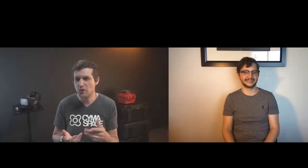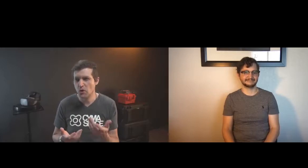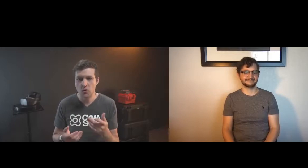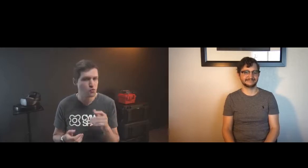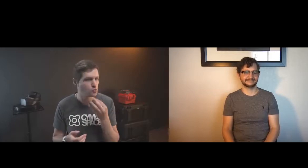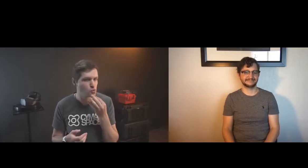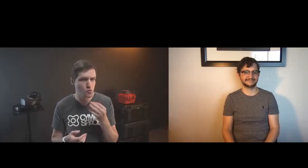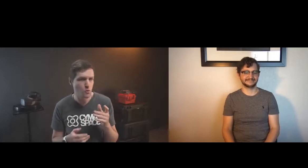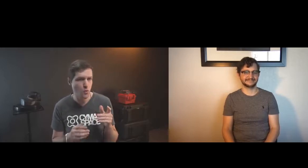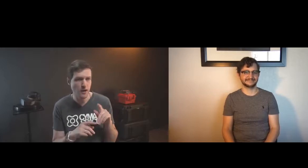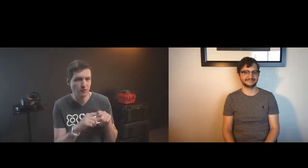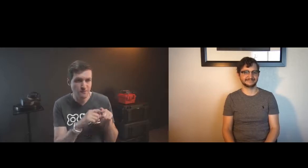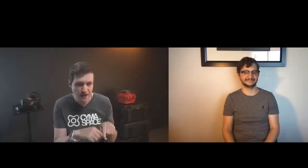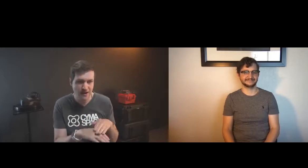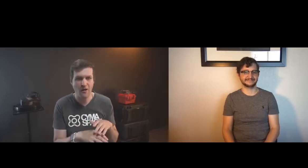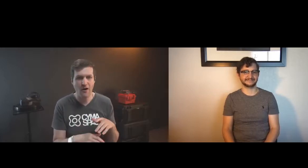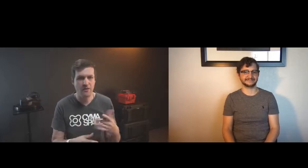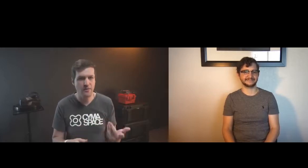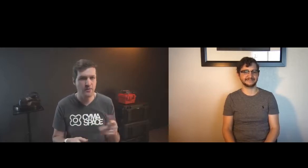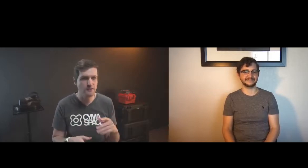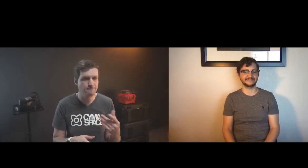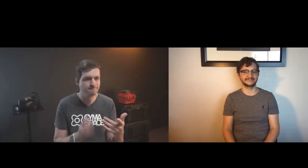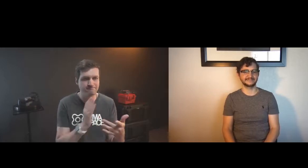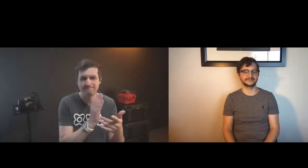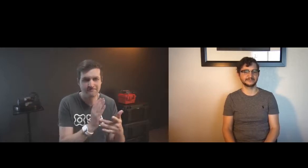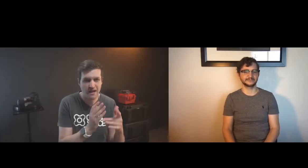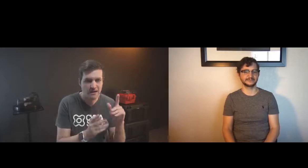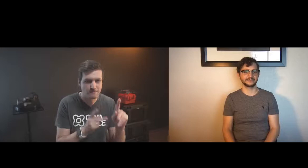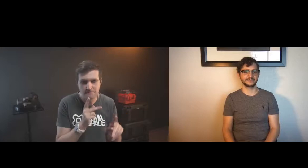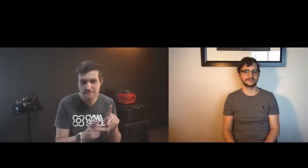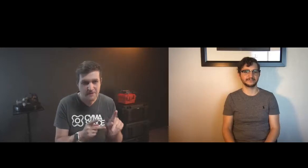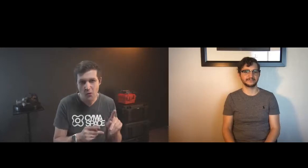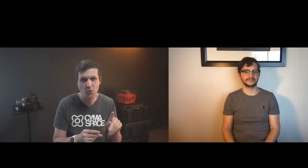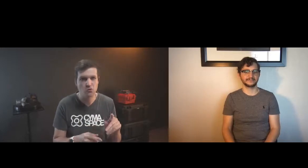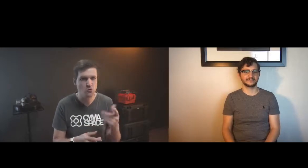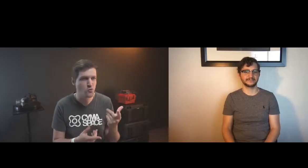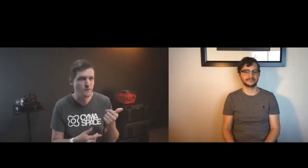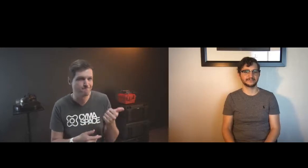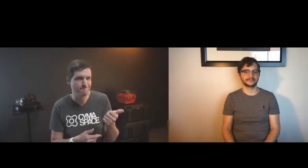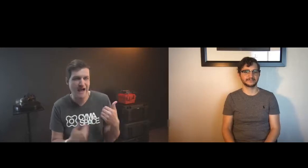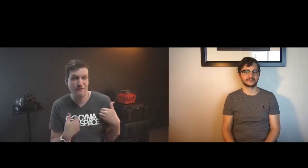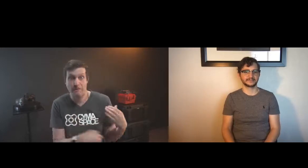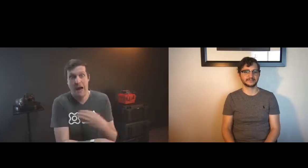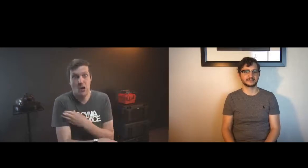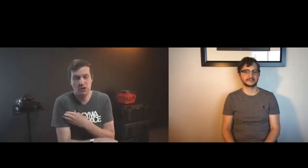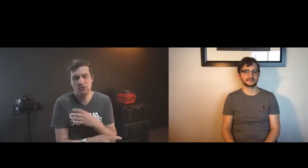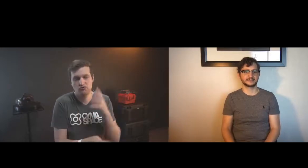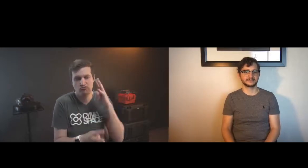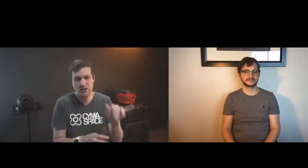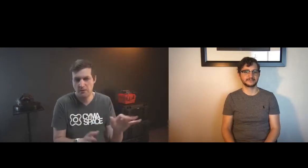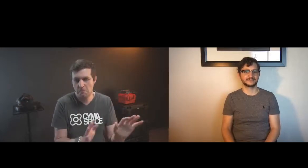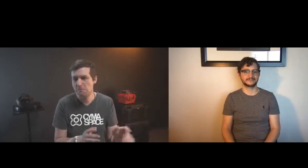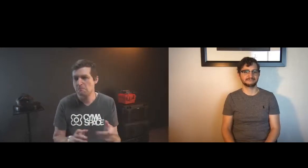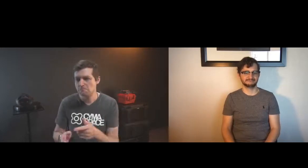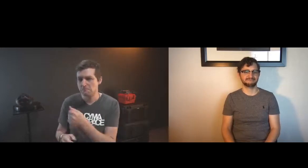and stories to share and we won't need to be dependent on people who have these high level technical expertise